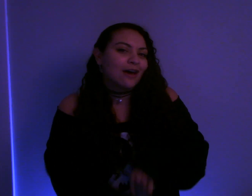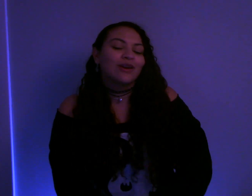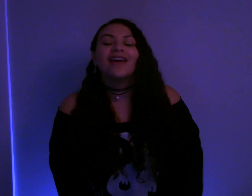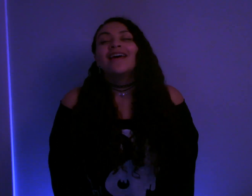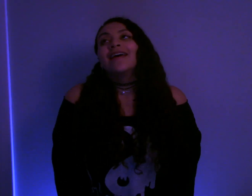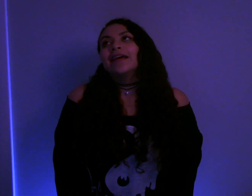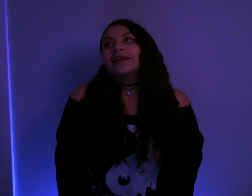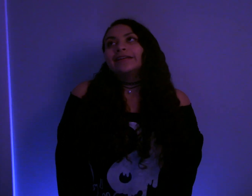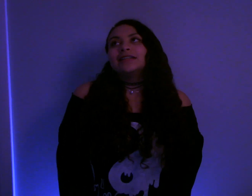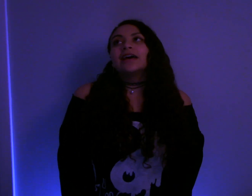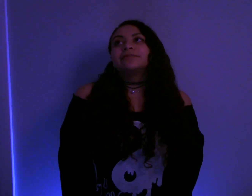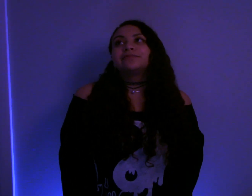out And yeah